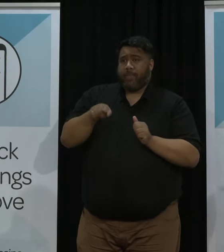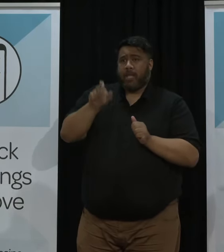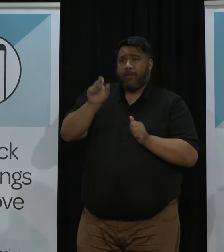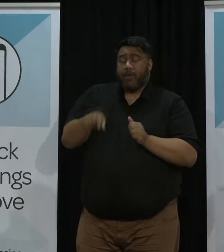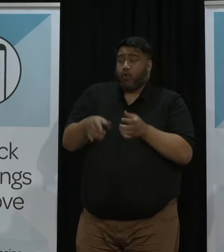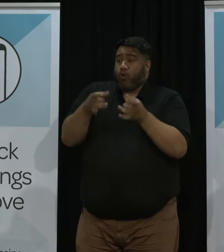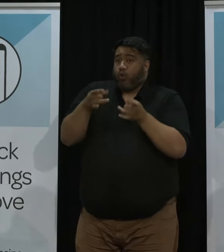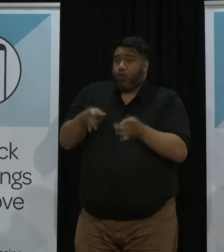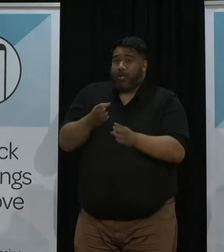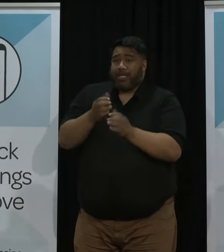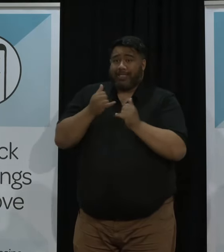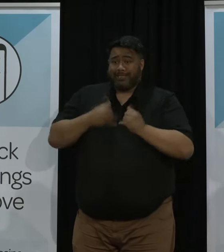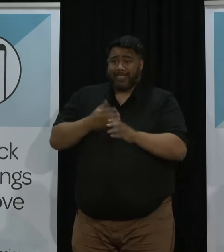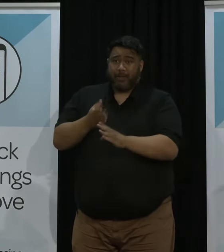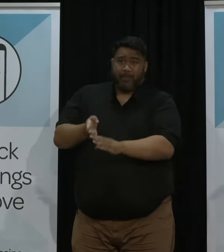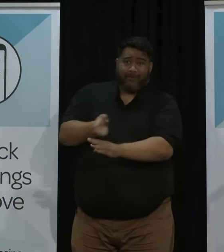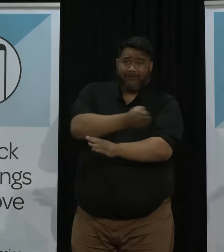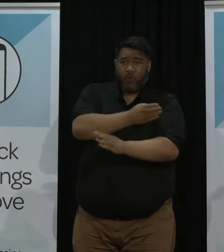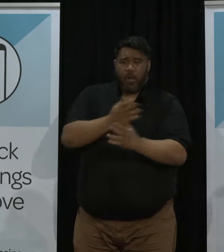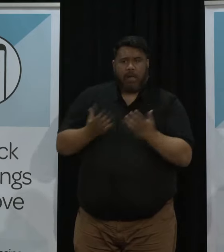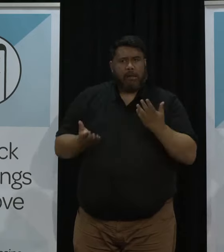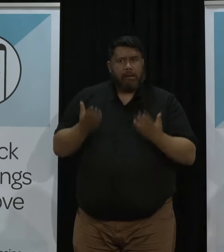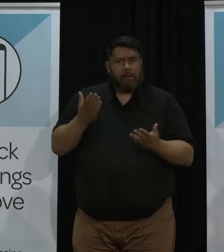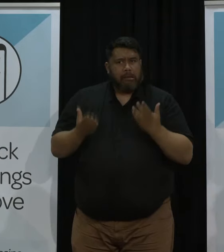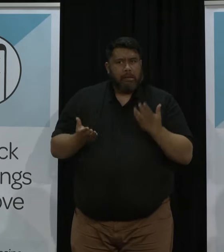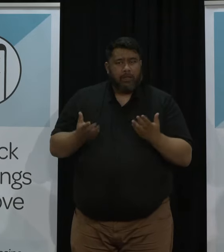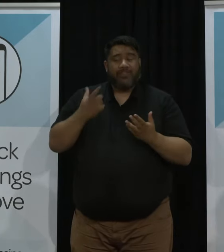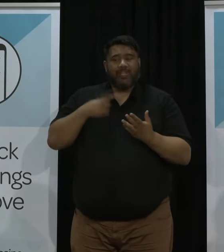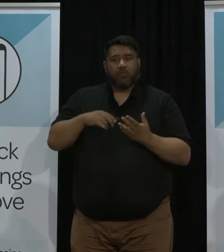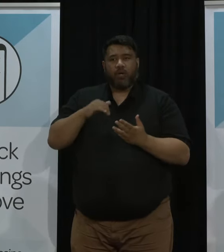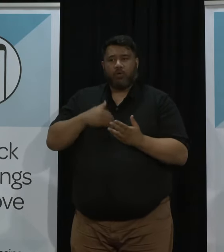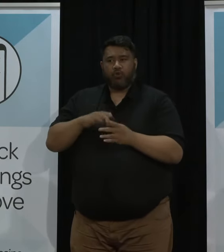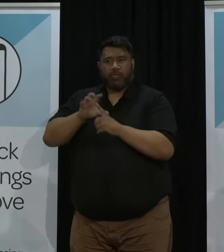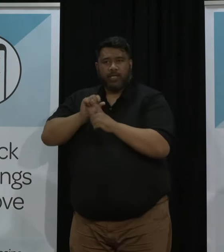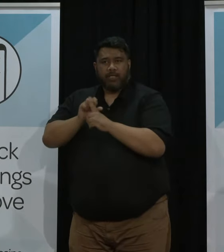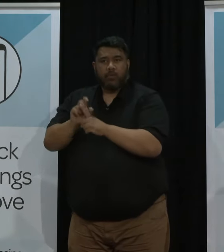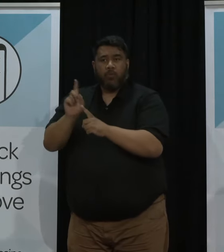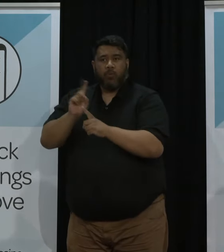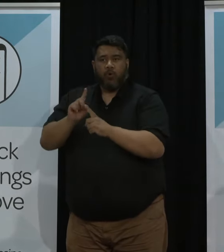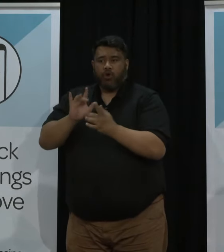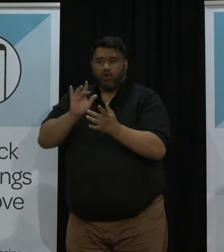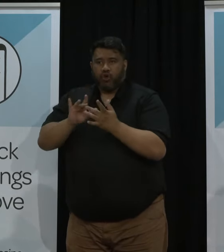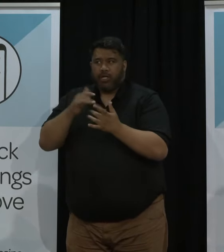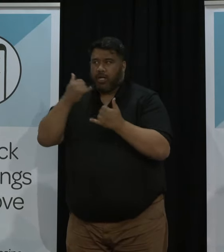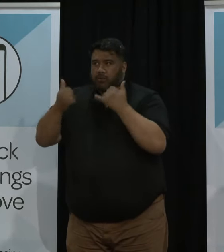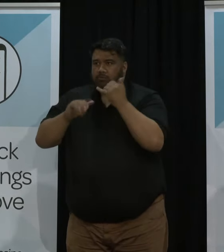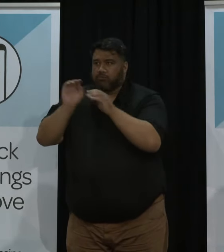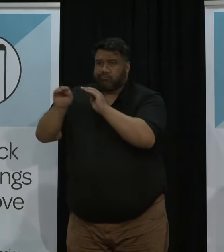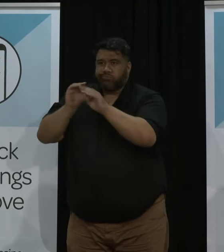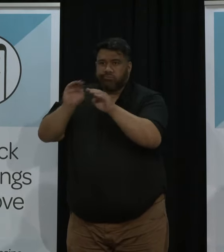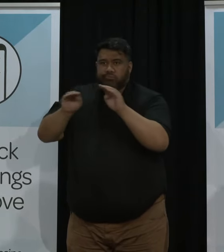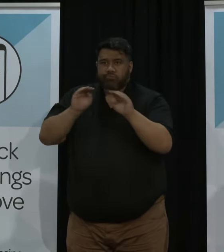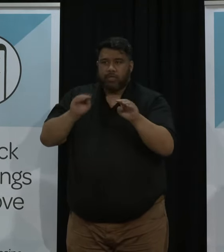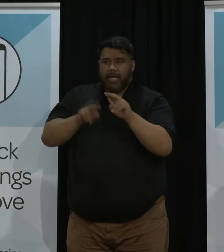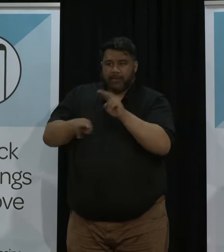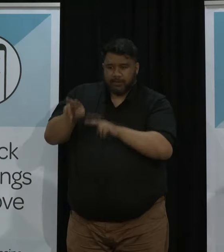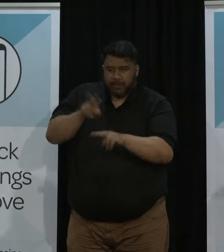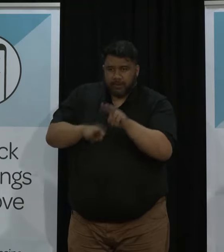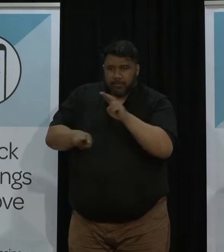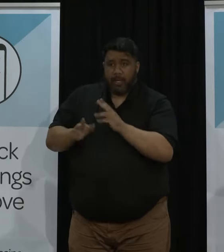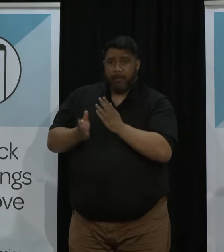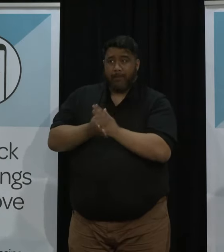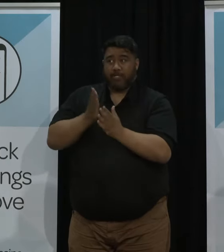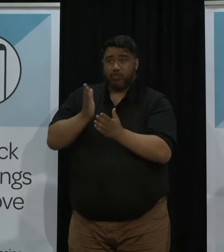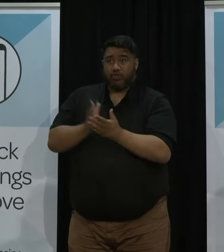is why we need to maintain an effective contact tracing, testing and clinical assessment regime to make sure that we reach